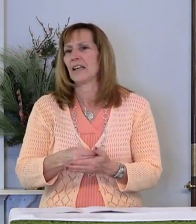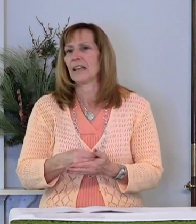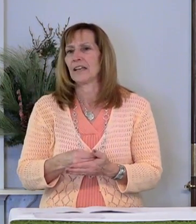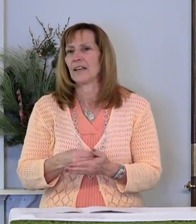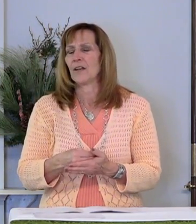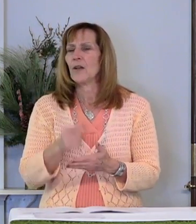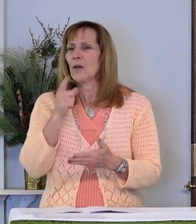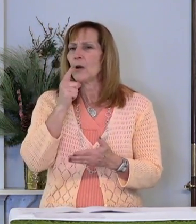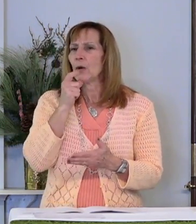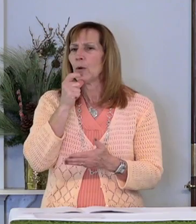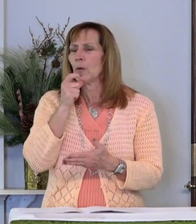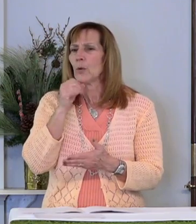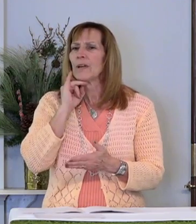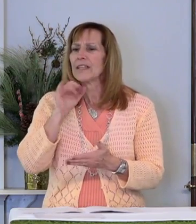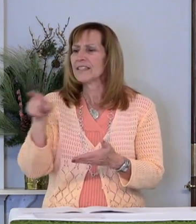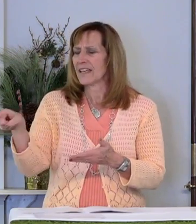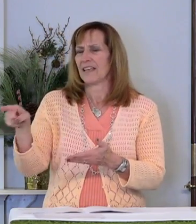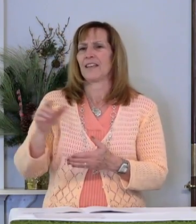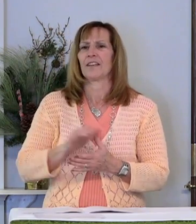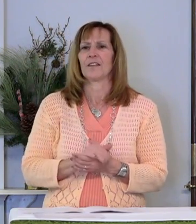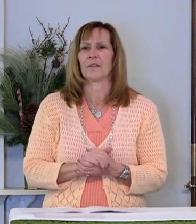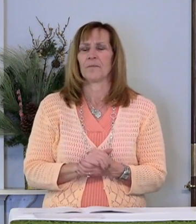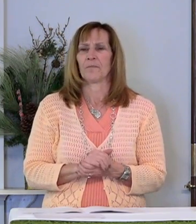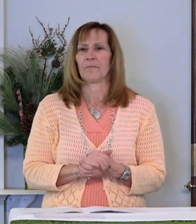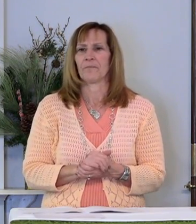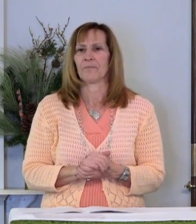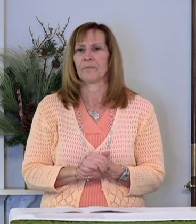Just who does he think he is?